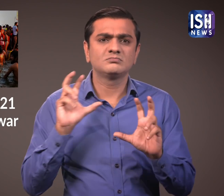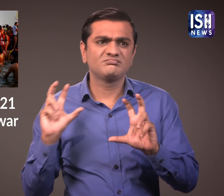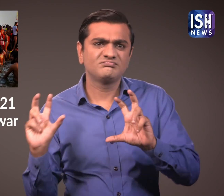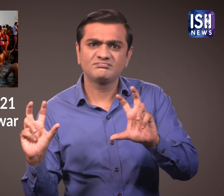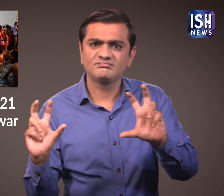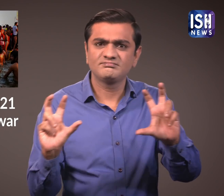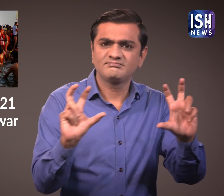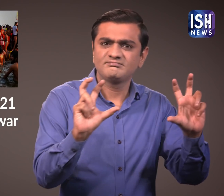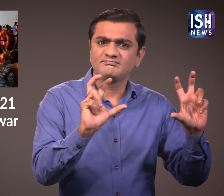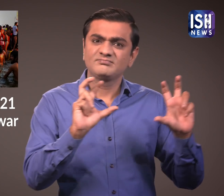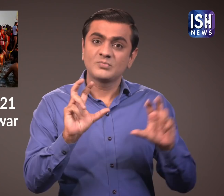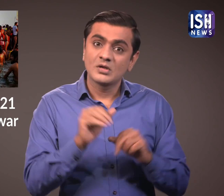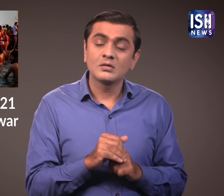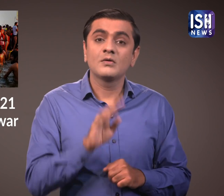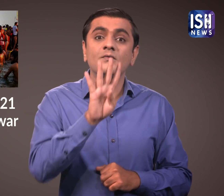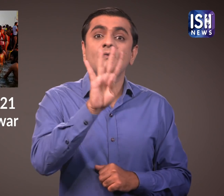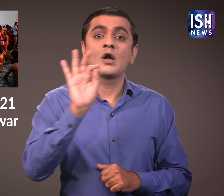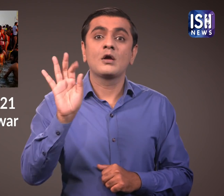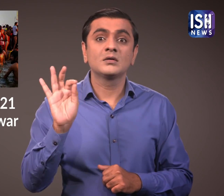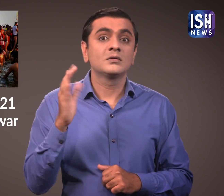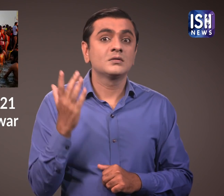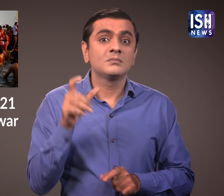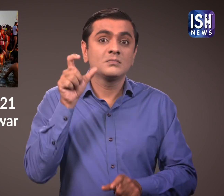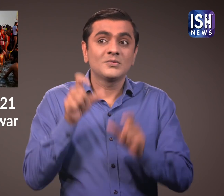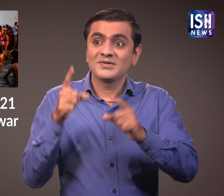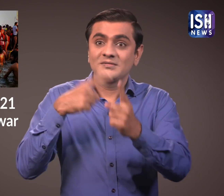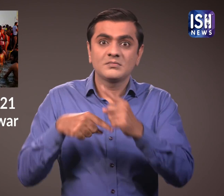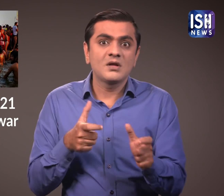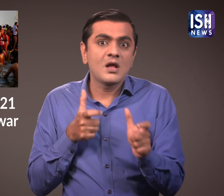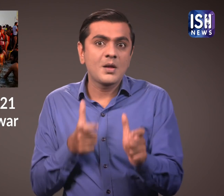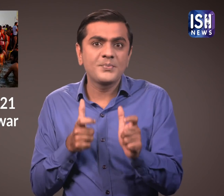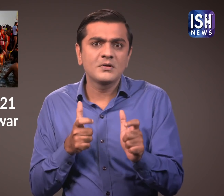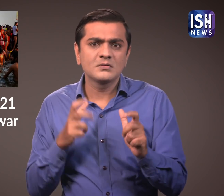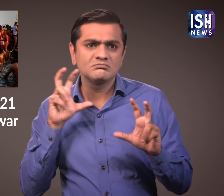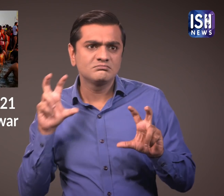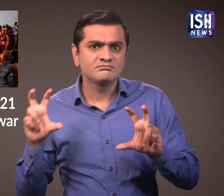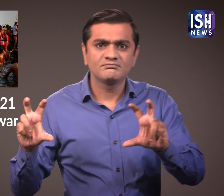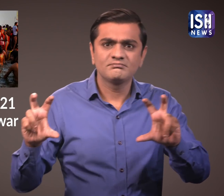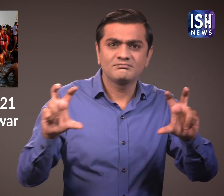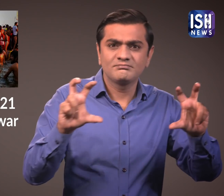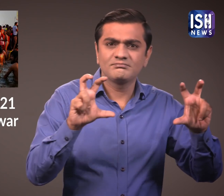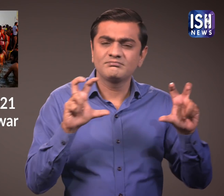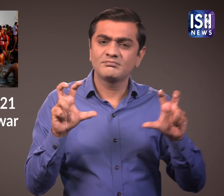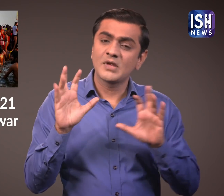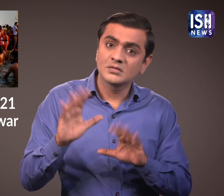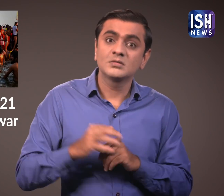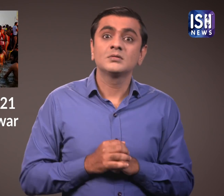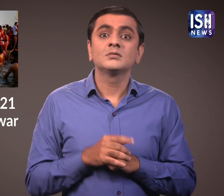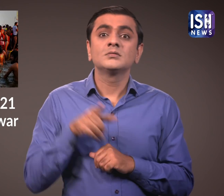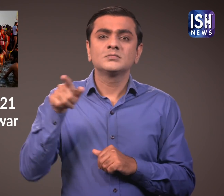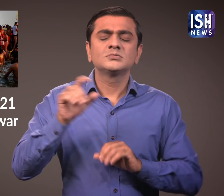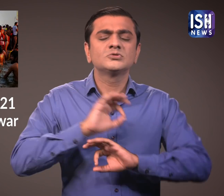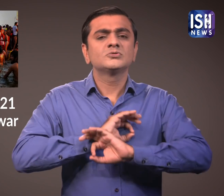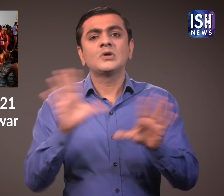and 400 paramilitary force personnel will keep an eye on the Kumbh Mela.